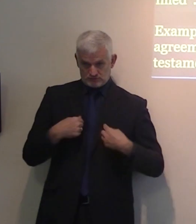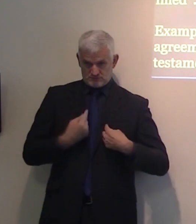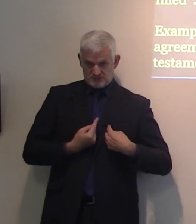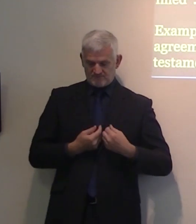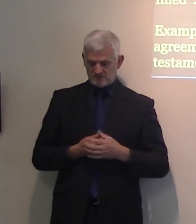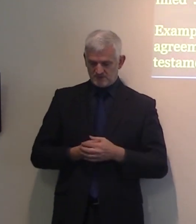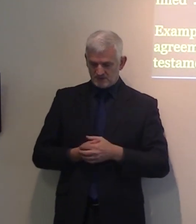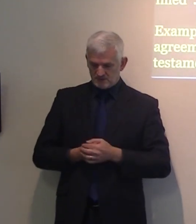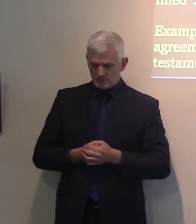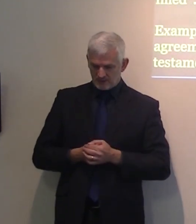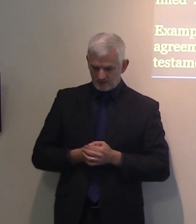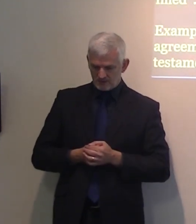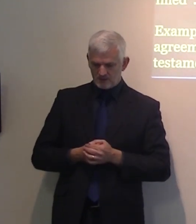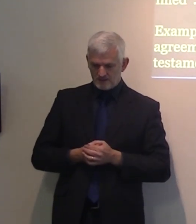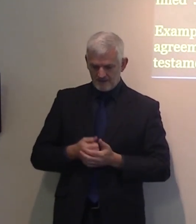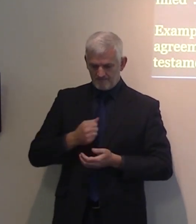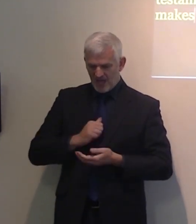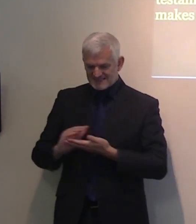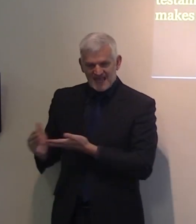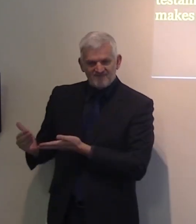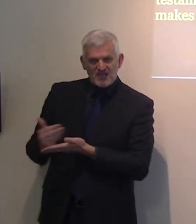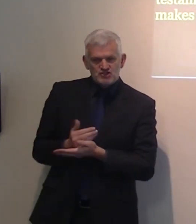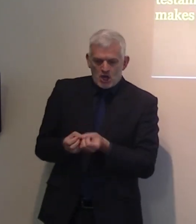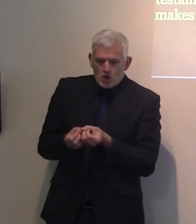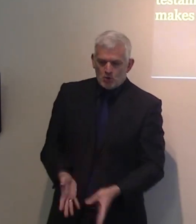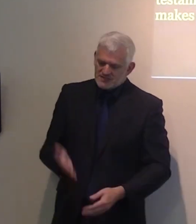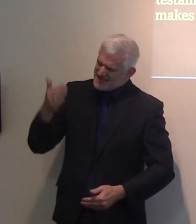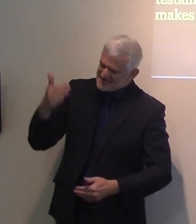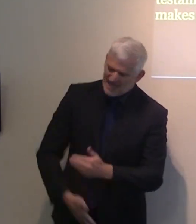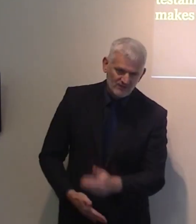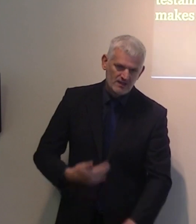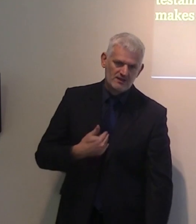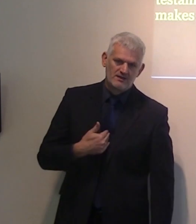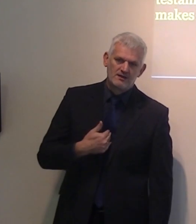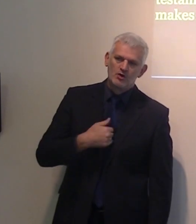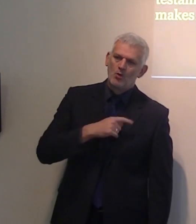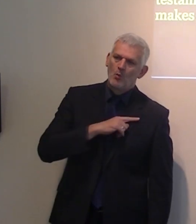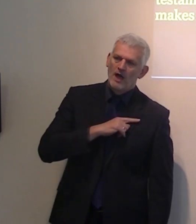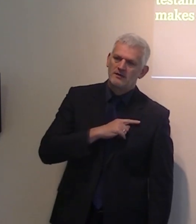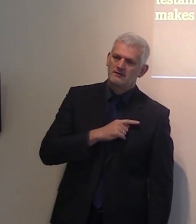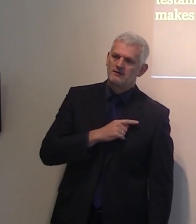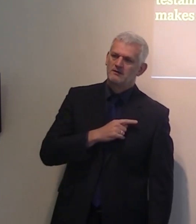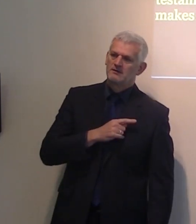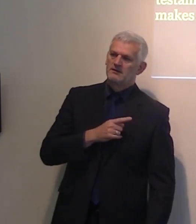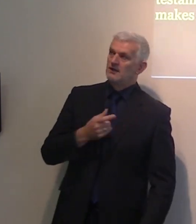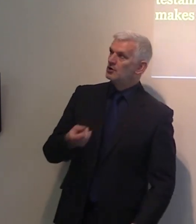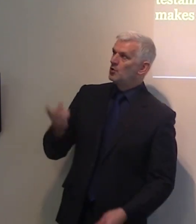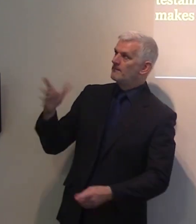never lose his salvation. Why? Because there is a binding covenant which will last